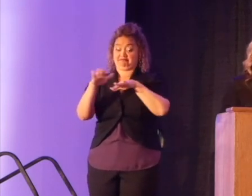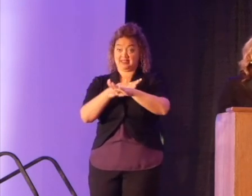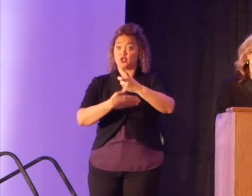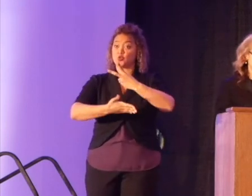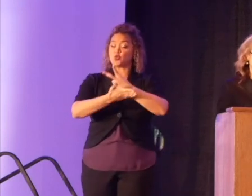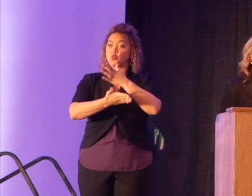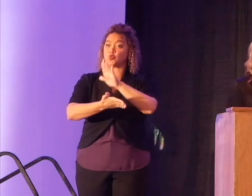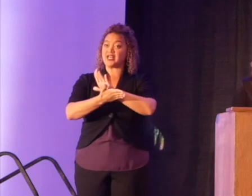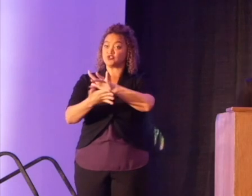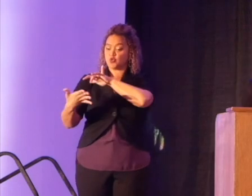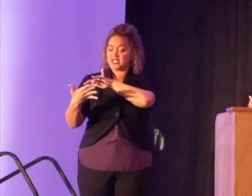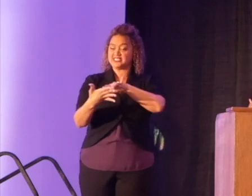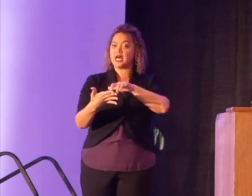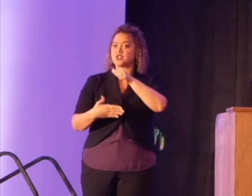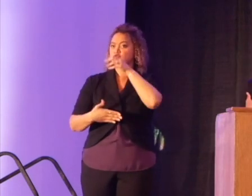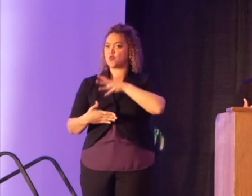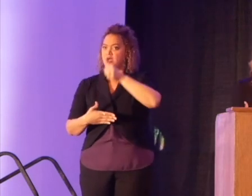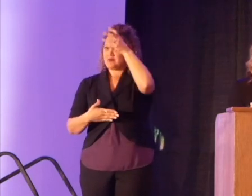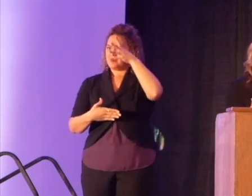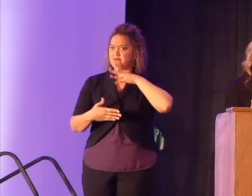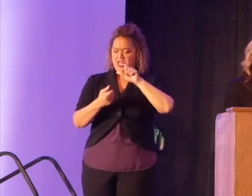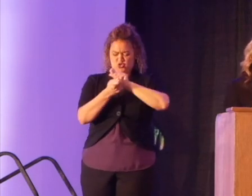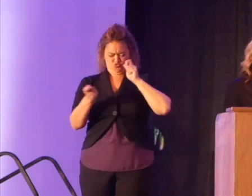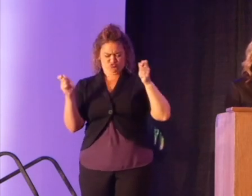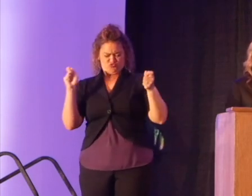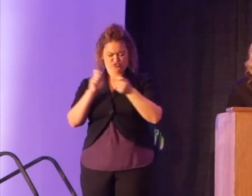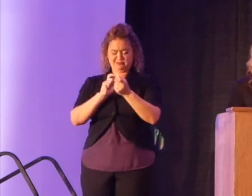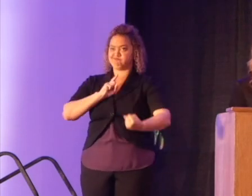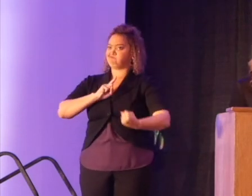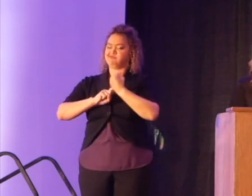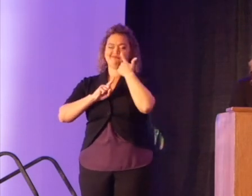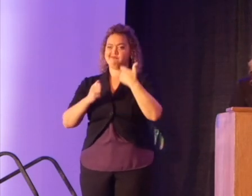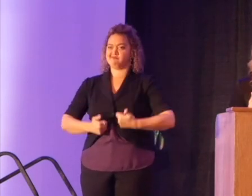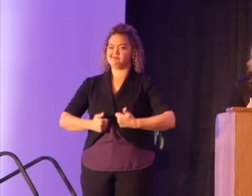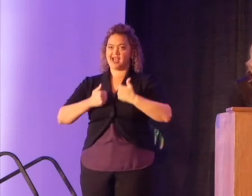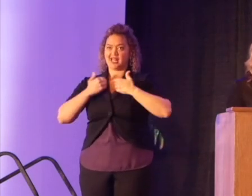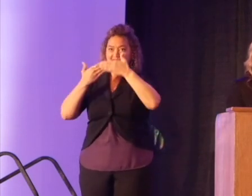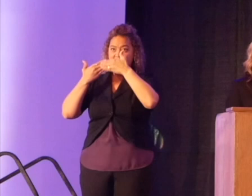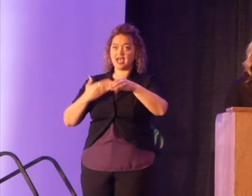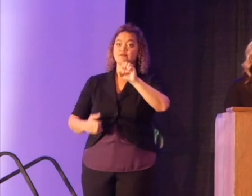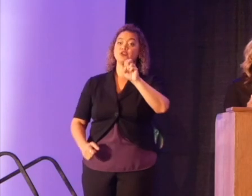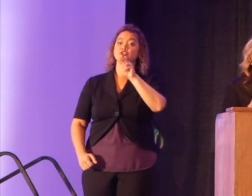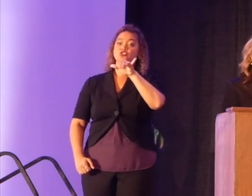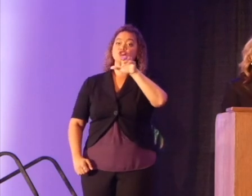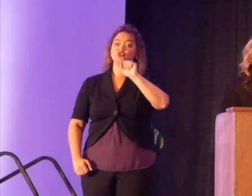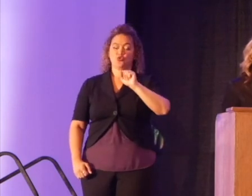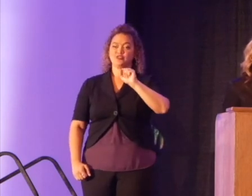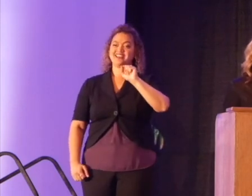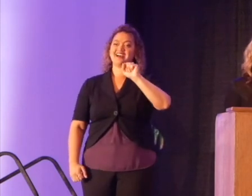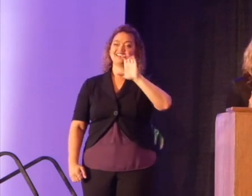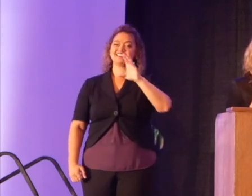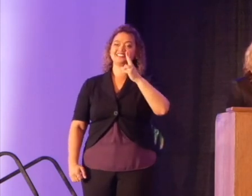school I studied with women and men who changed the trajectory of my life during these years. Sonia Sanchez, Carrie Amu